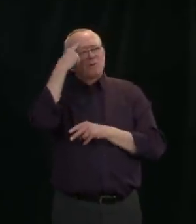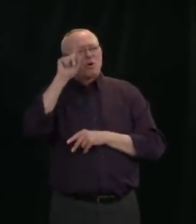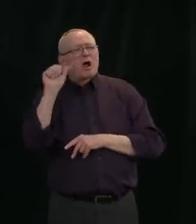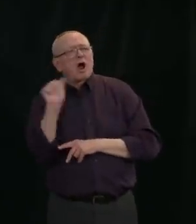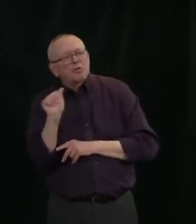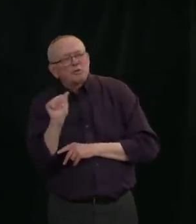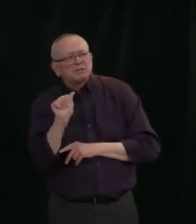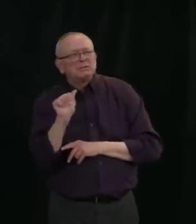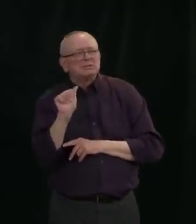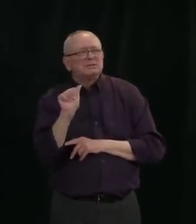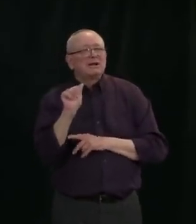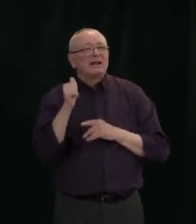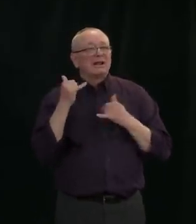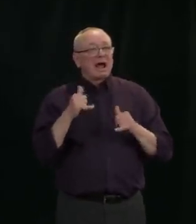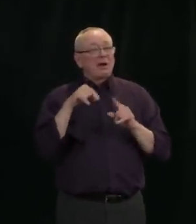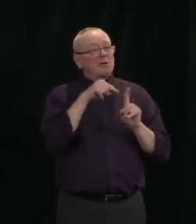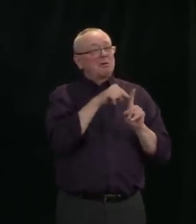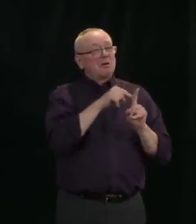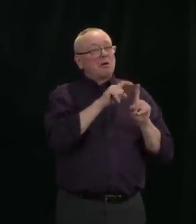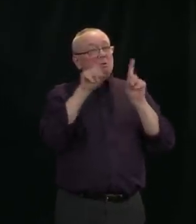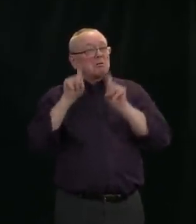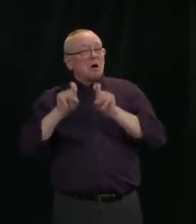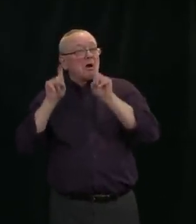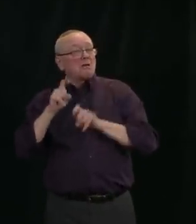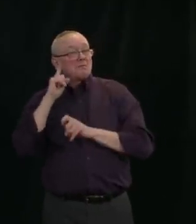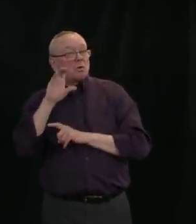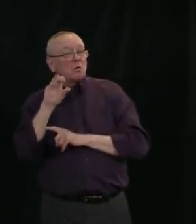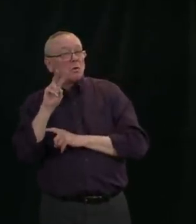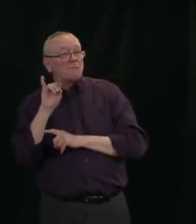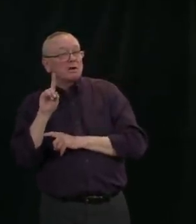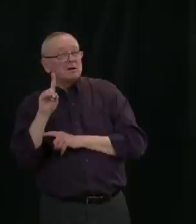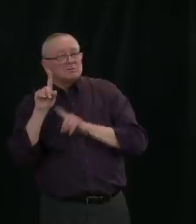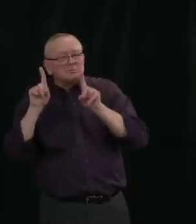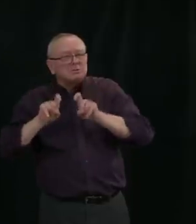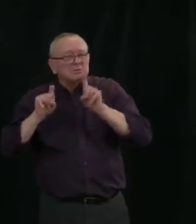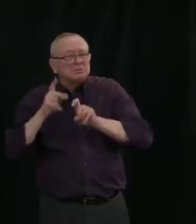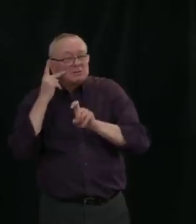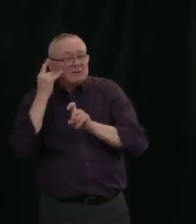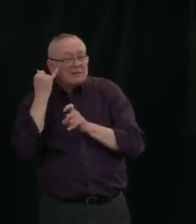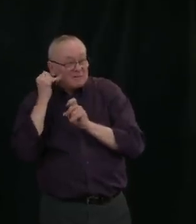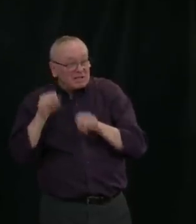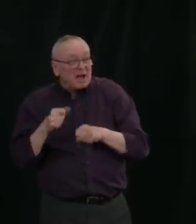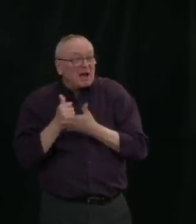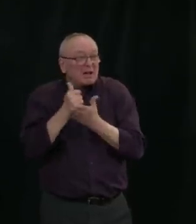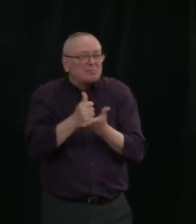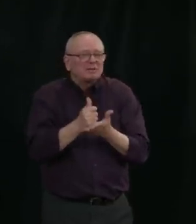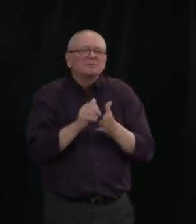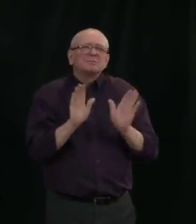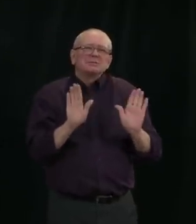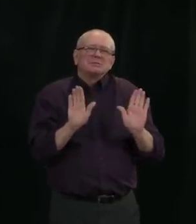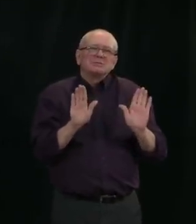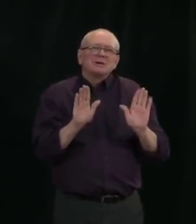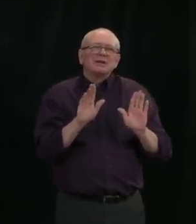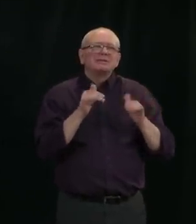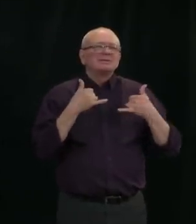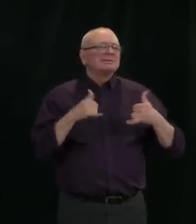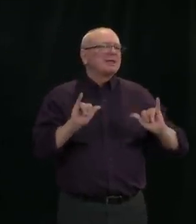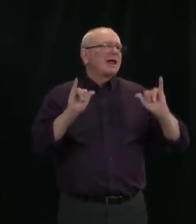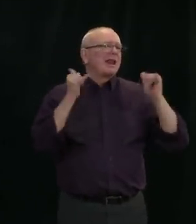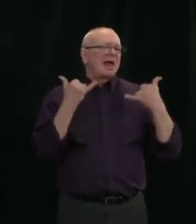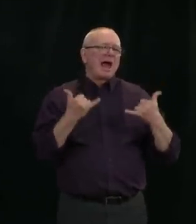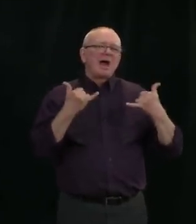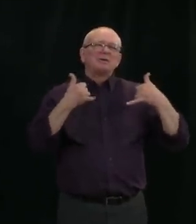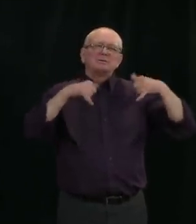patients. And I know that there are some clinical trials that are being developed and that